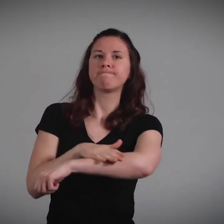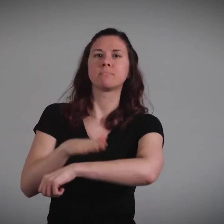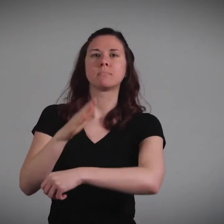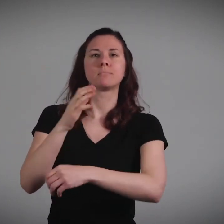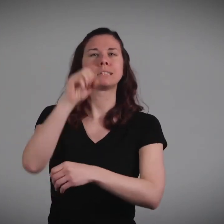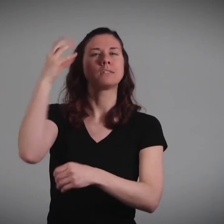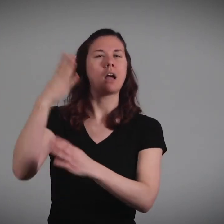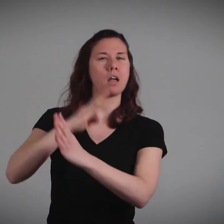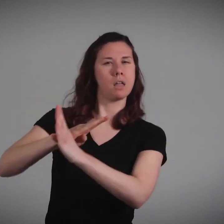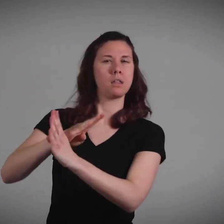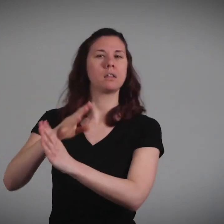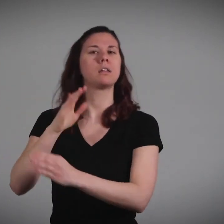area to reduce scarring.